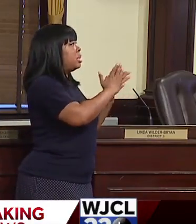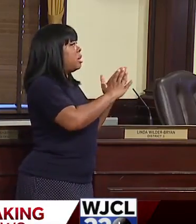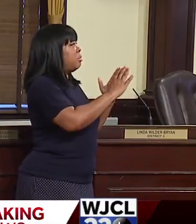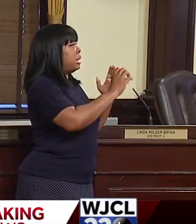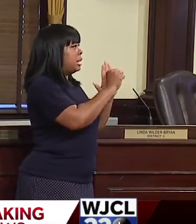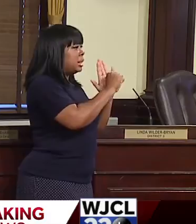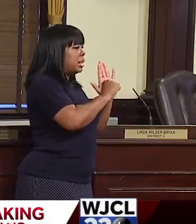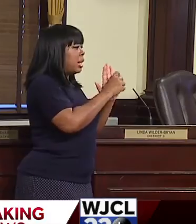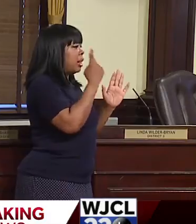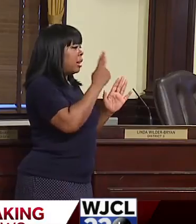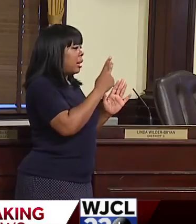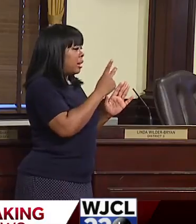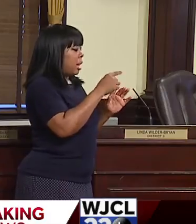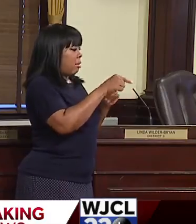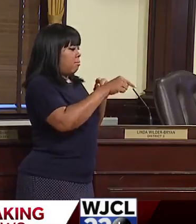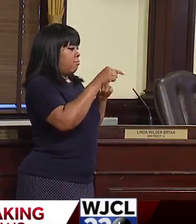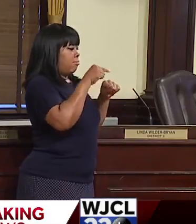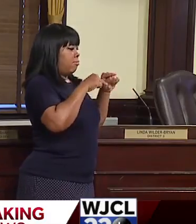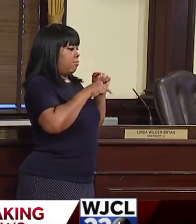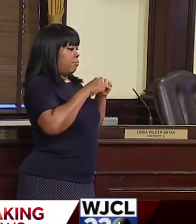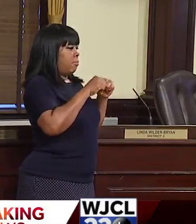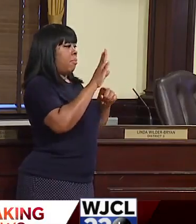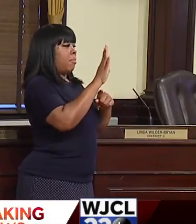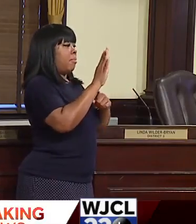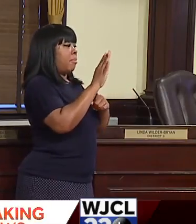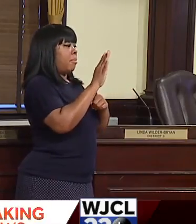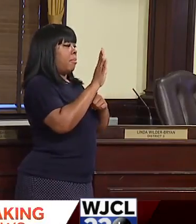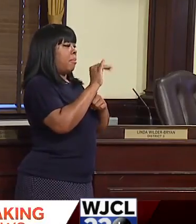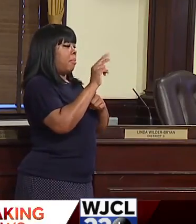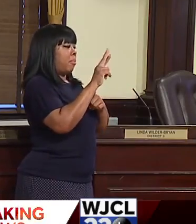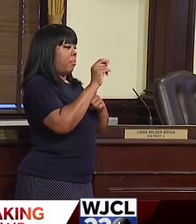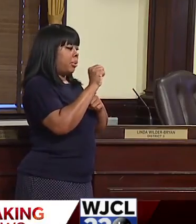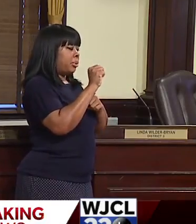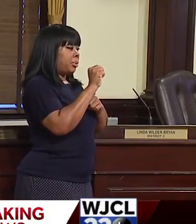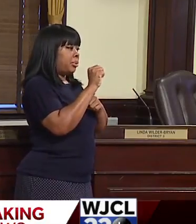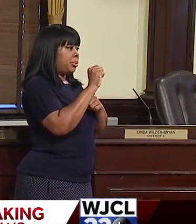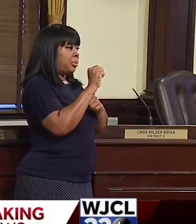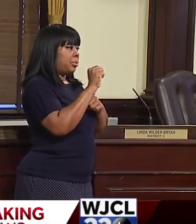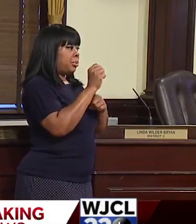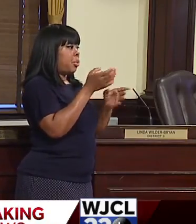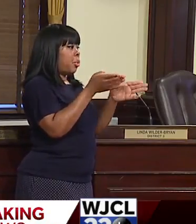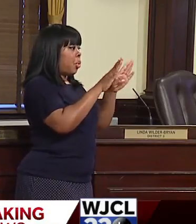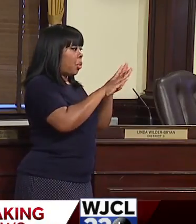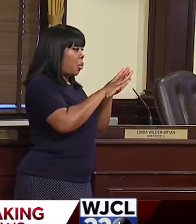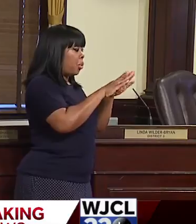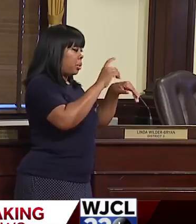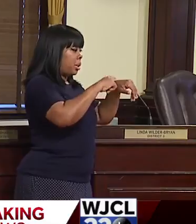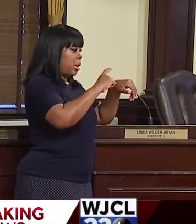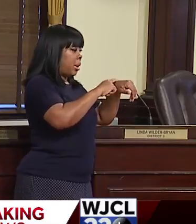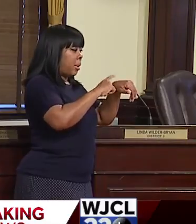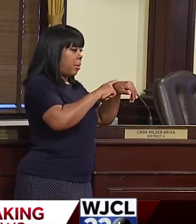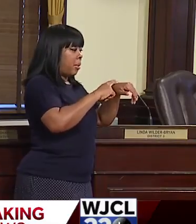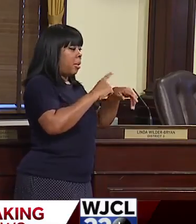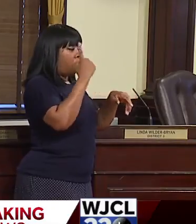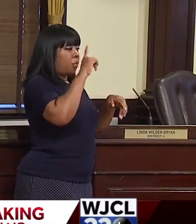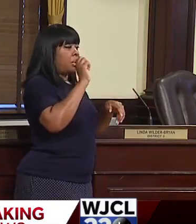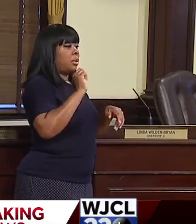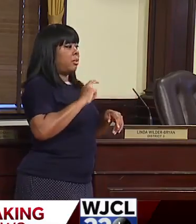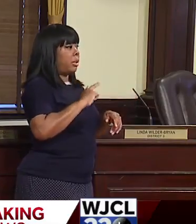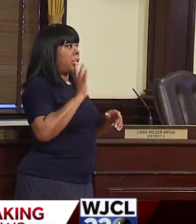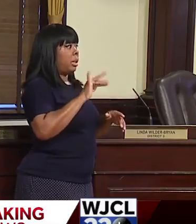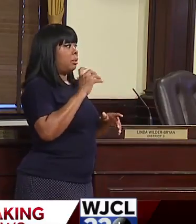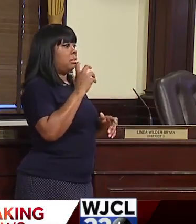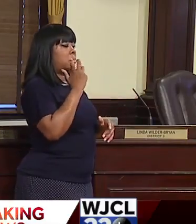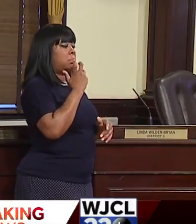are looking at dialing back, um, bars, um, you know, closing times for Savannah. That is